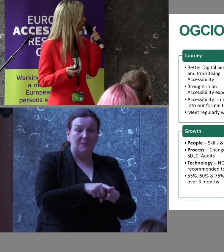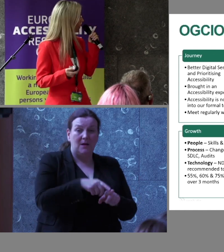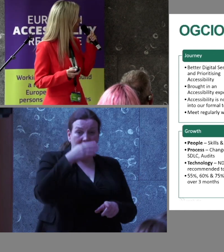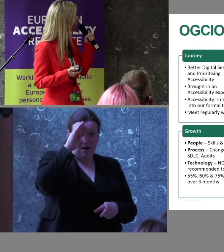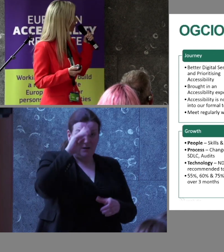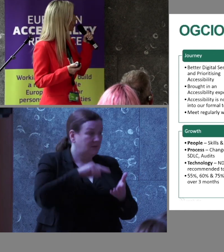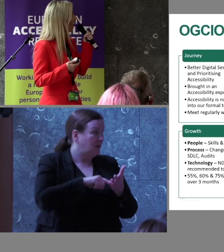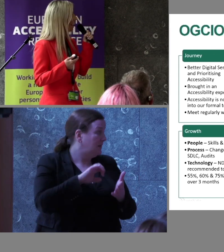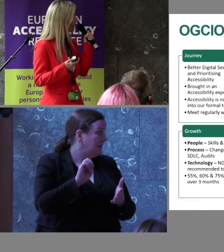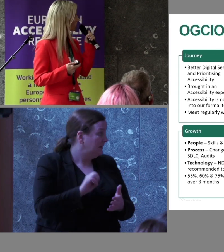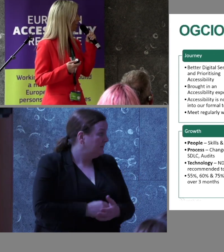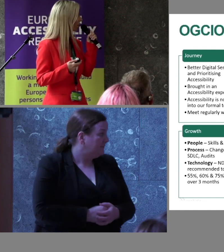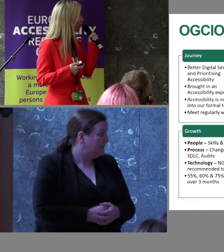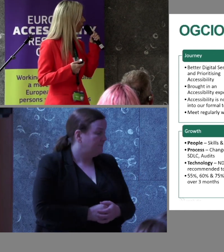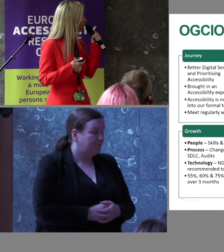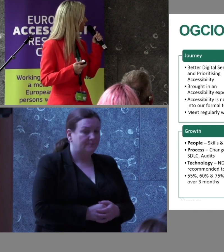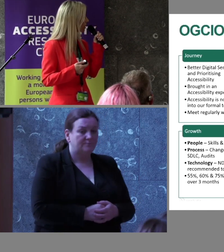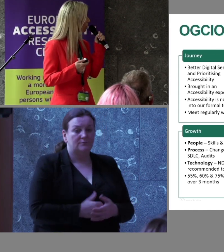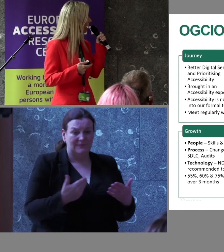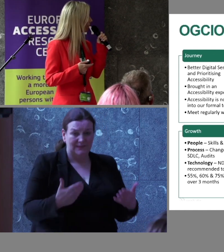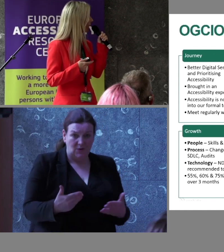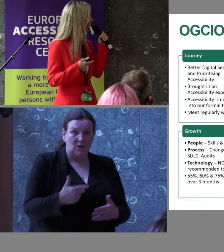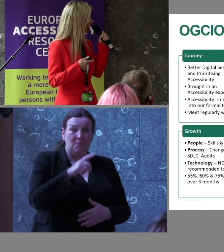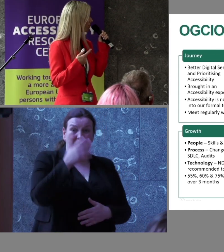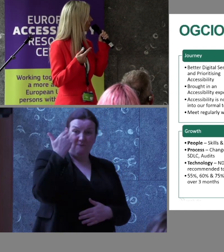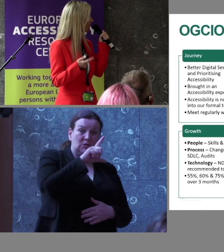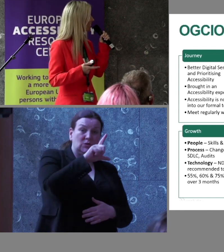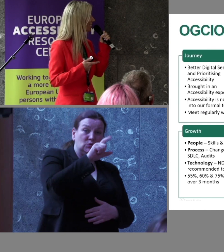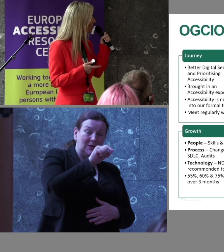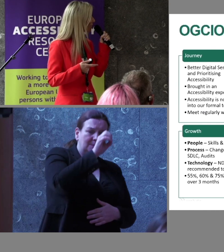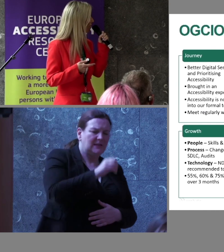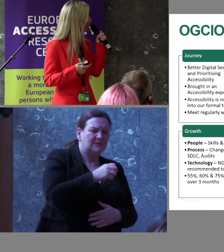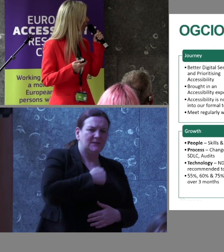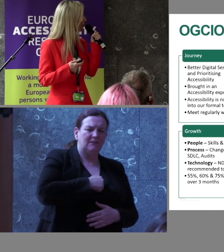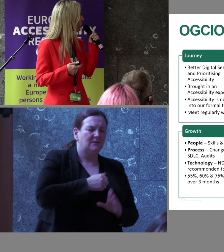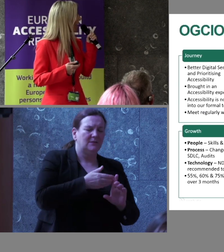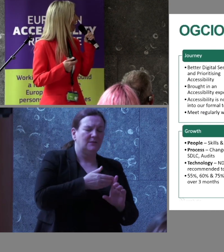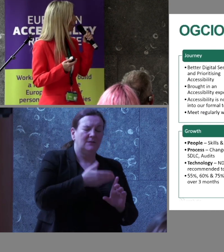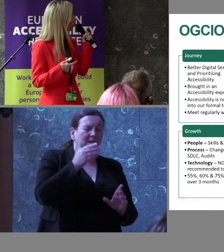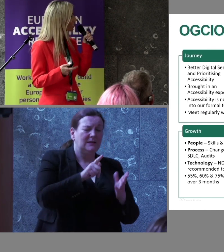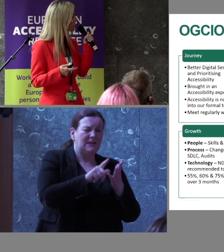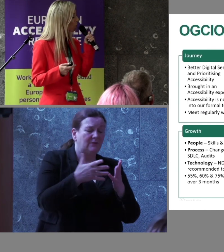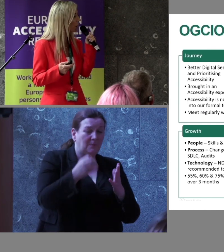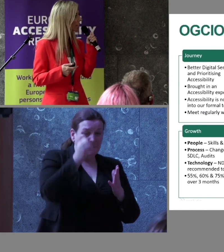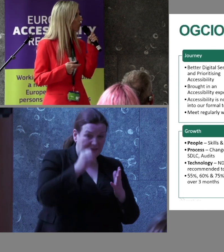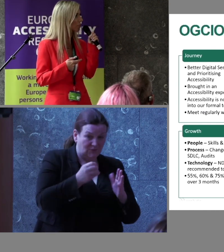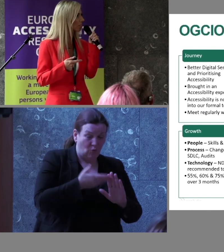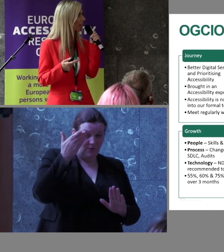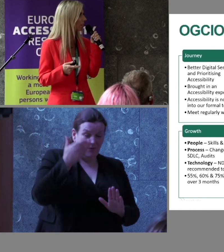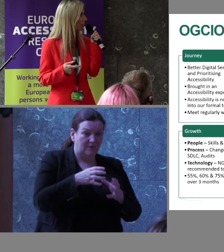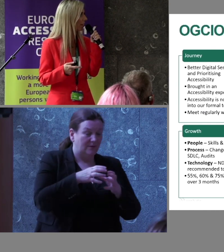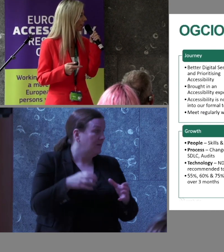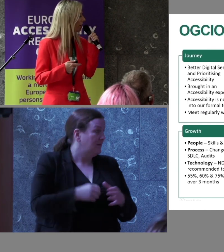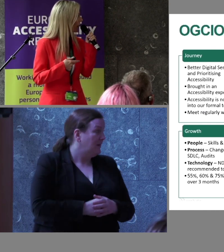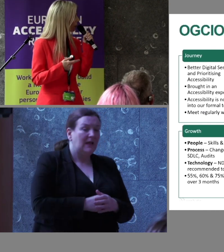20%, and it is now at 95% as well, and, sorry, that's a 75% growth. And then for the digital wallet, just to